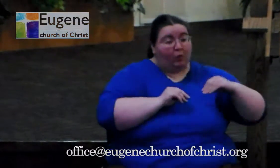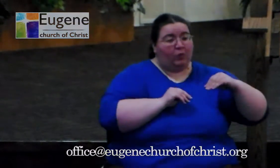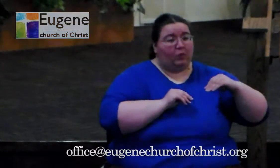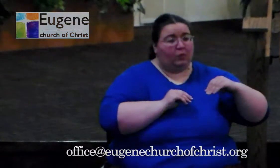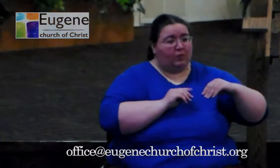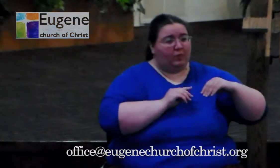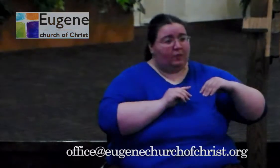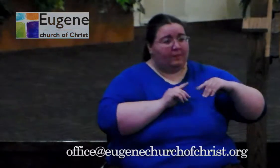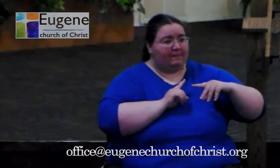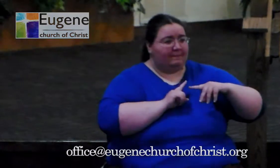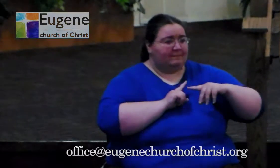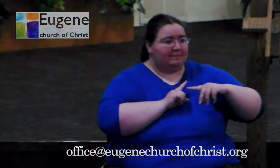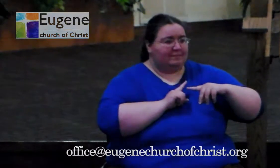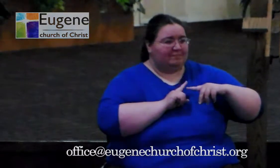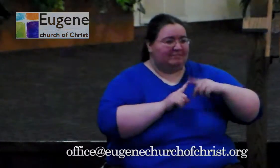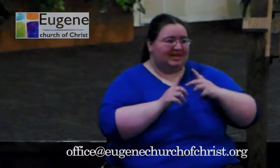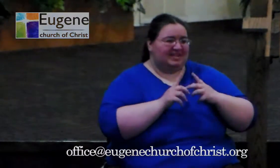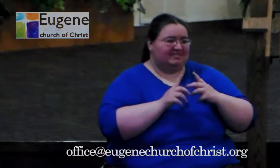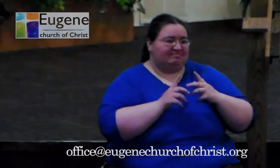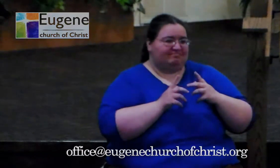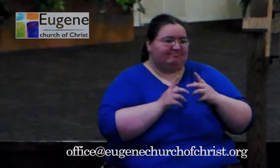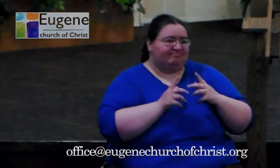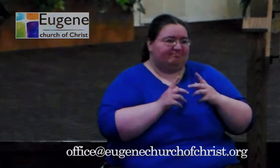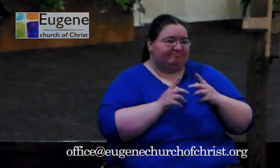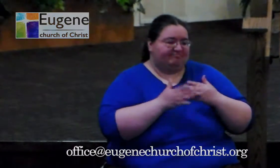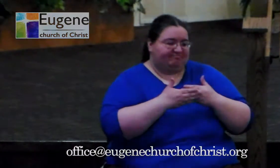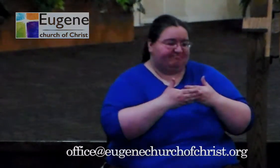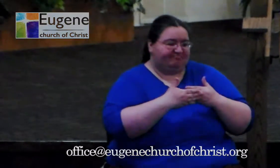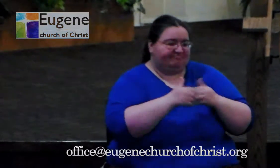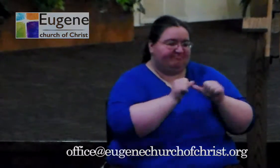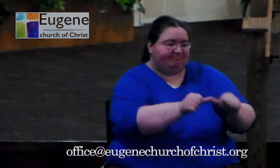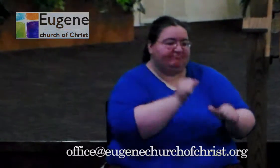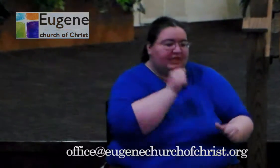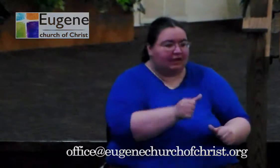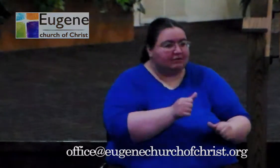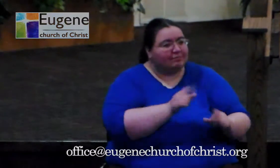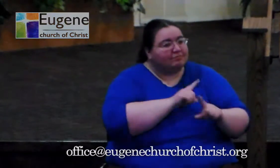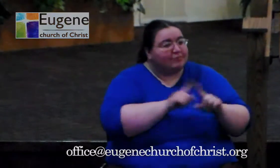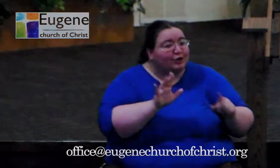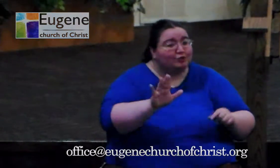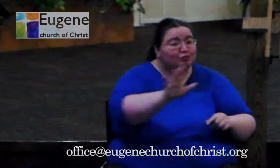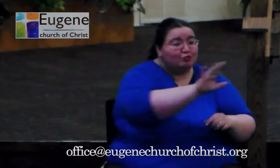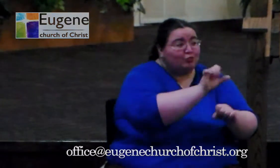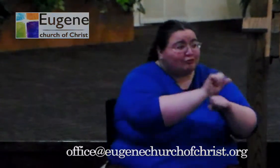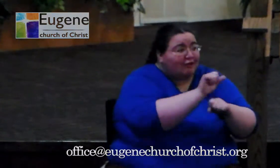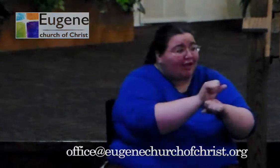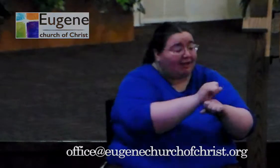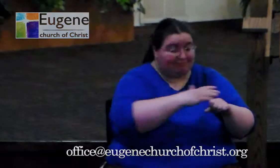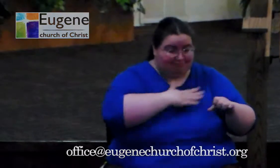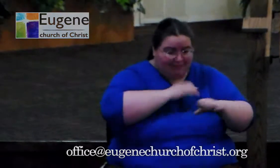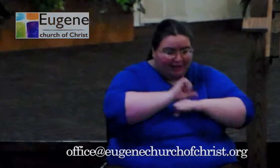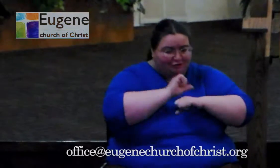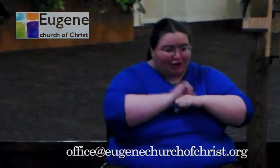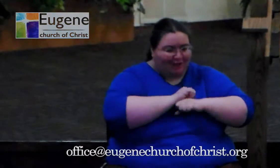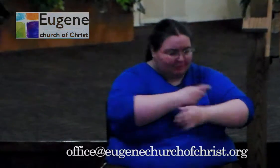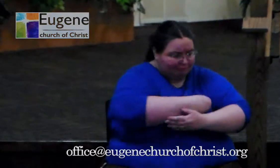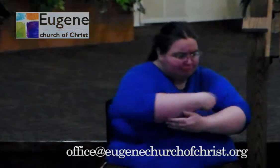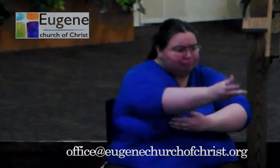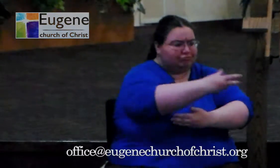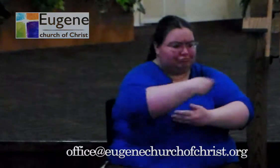But your job, my job, is just to keep scattering the seed. And for his disciples, you're going to go out